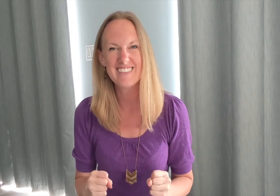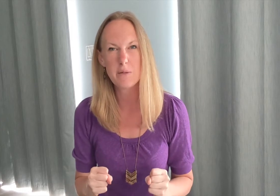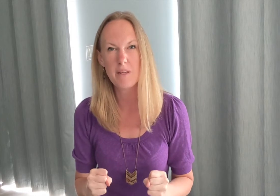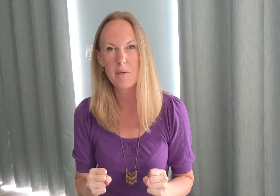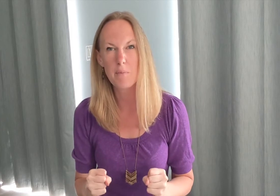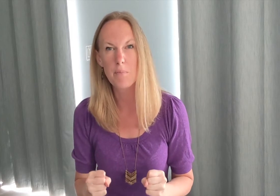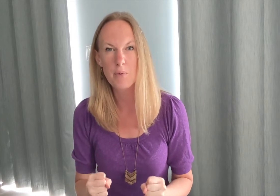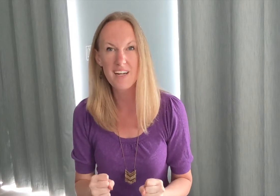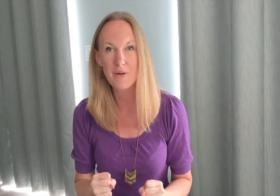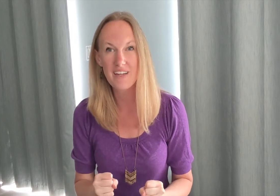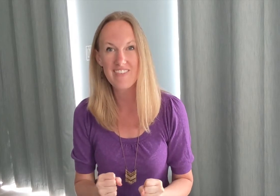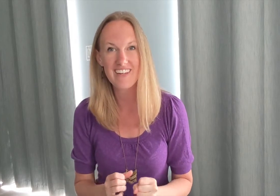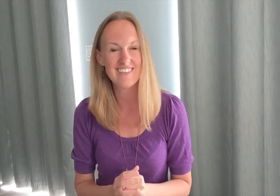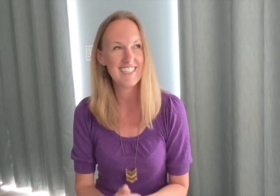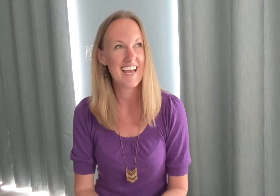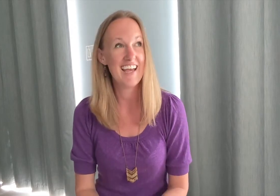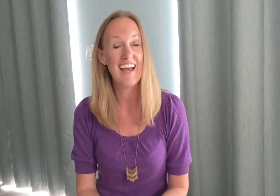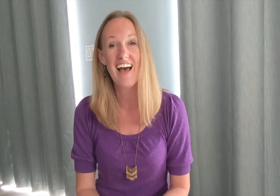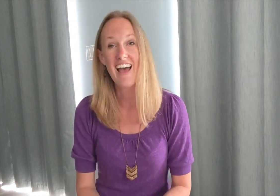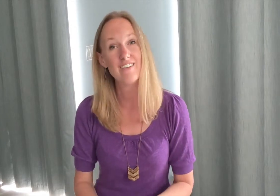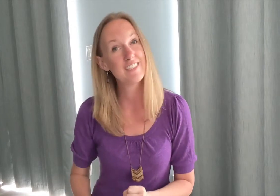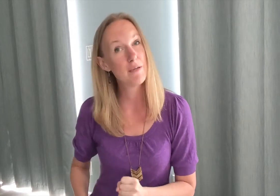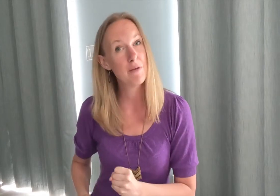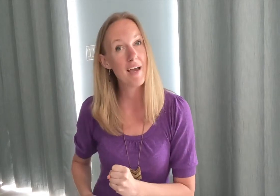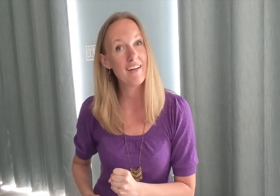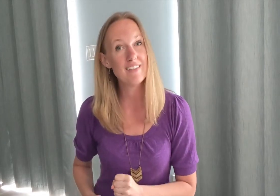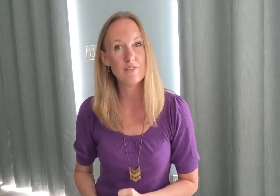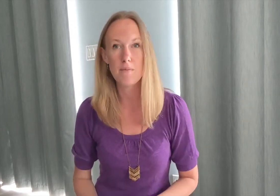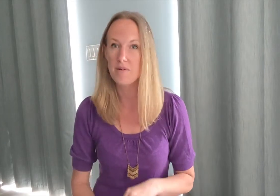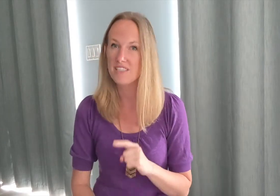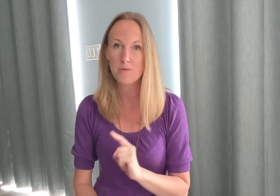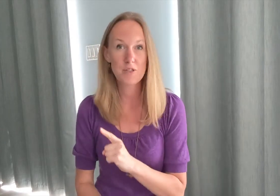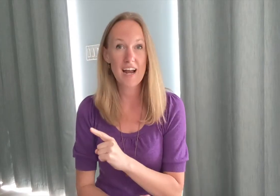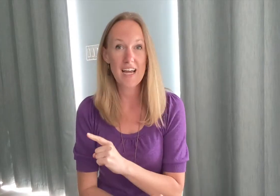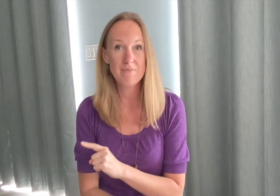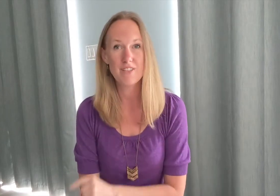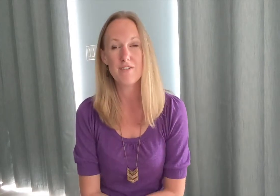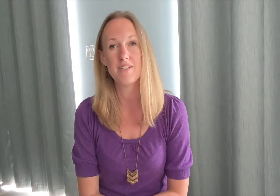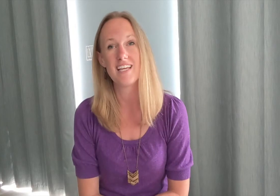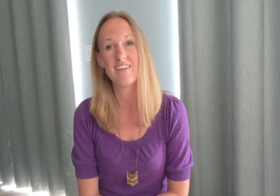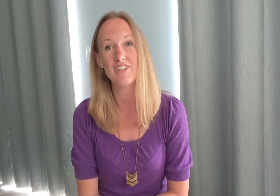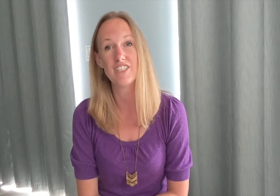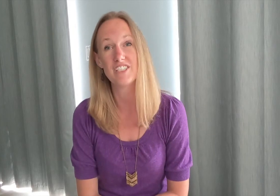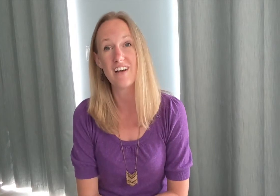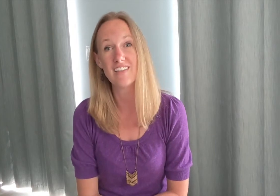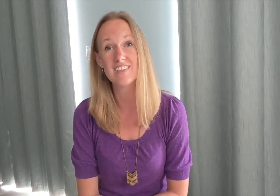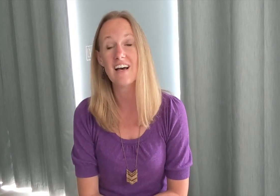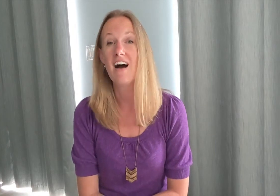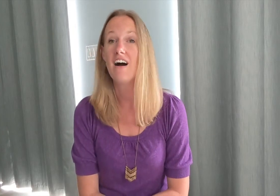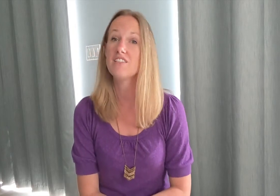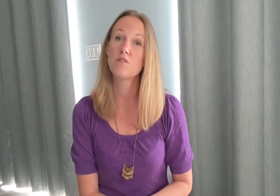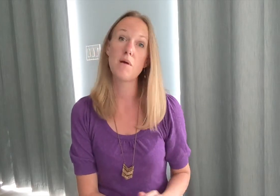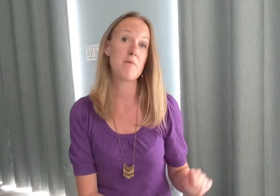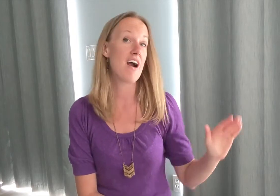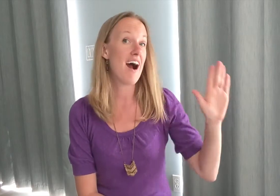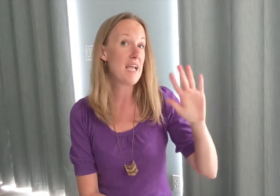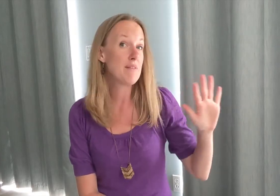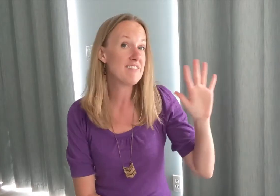it should be a pretty quick video today. Housekeeping matters. Remember to subscribe so you don't miss any future songs. Also remember I am left